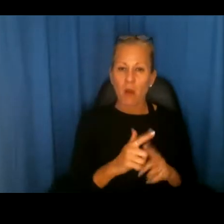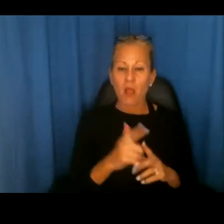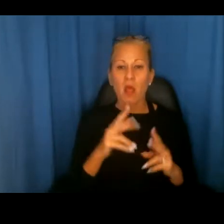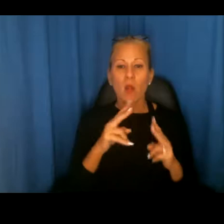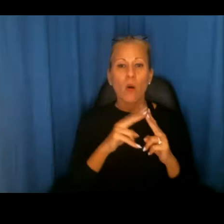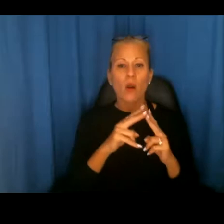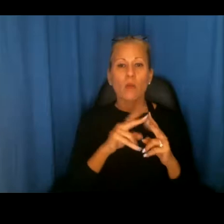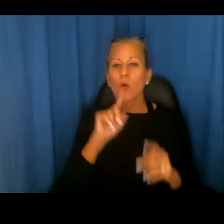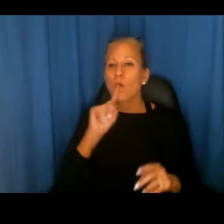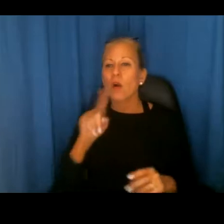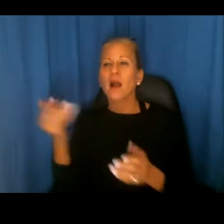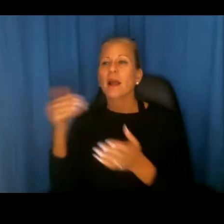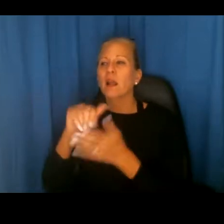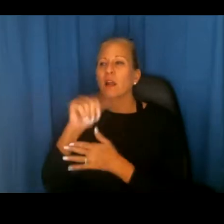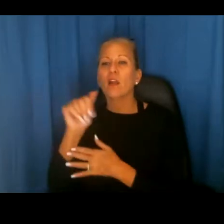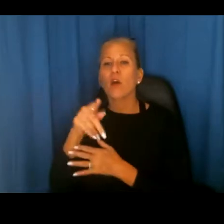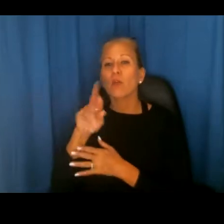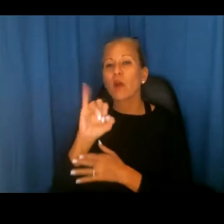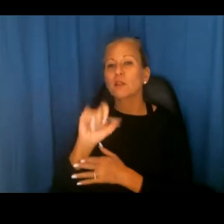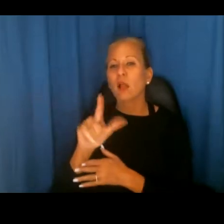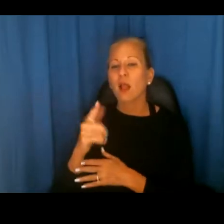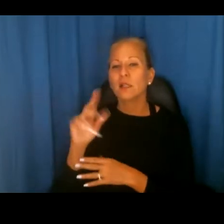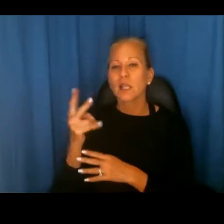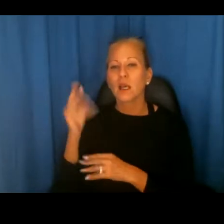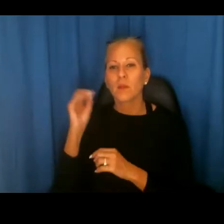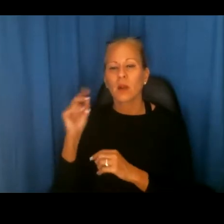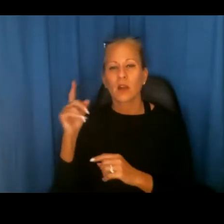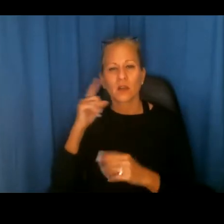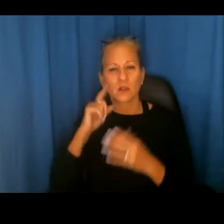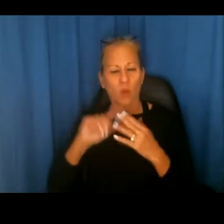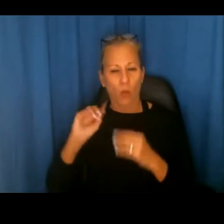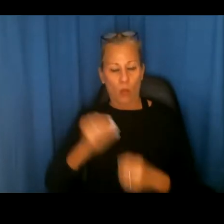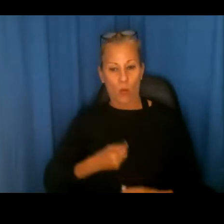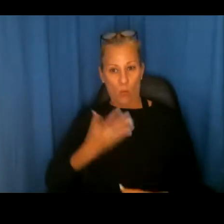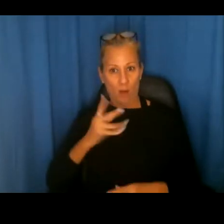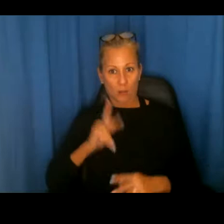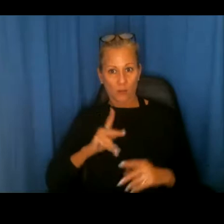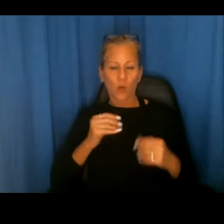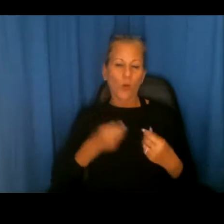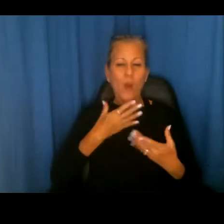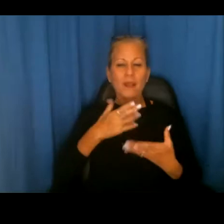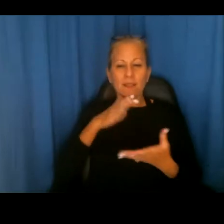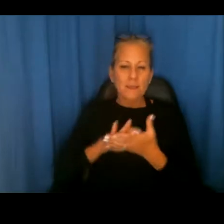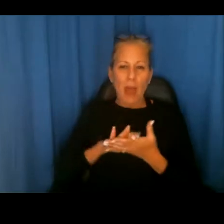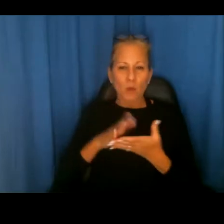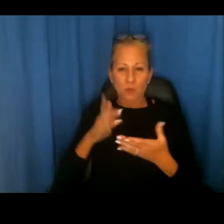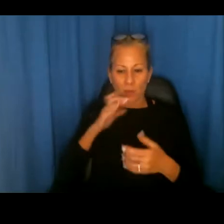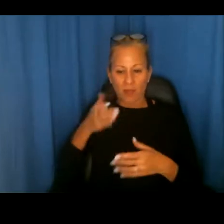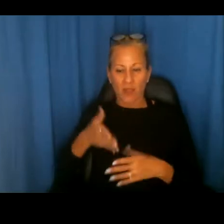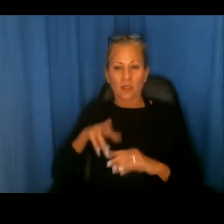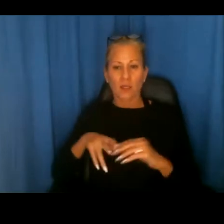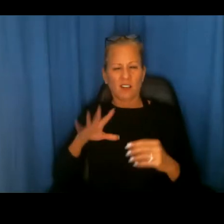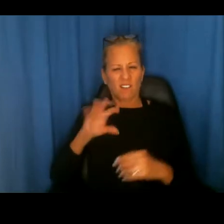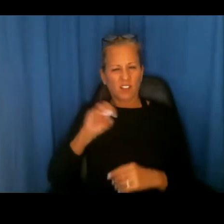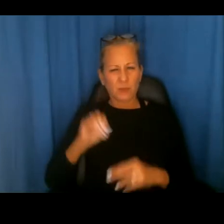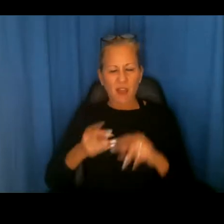will order a reappraisal, uh, when, uh, only the white person, the white spouse is home and will come in 50%